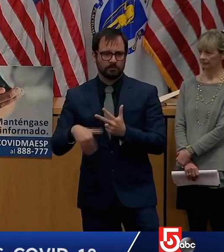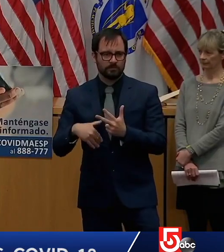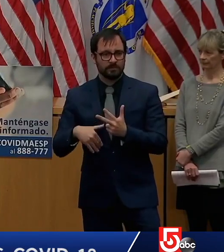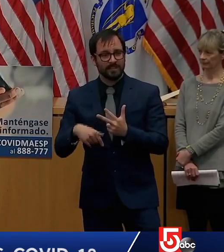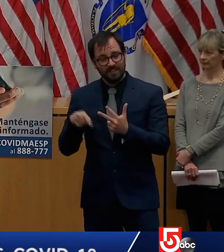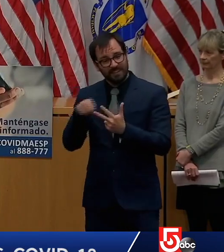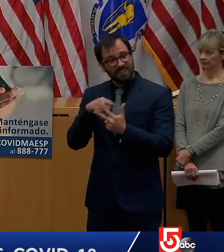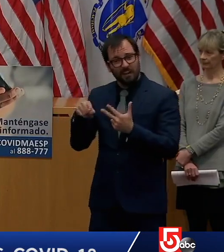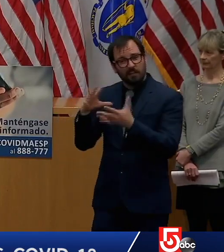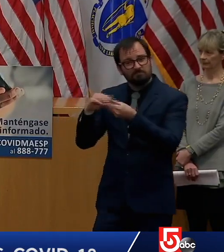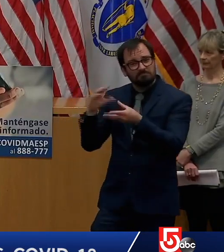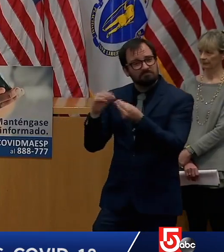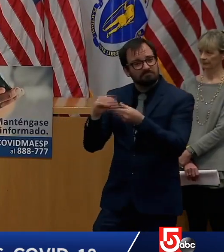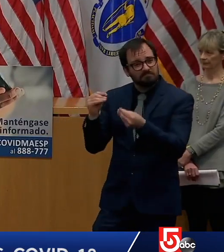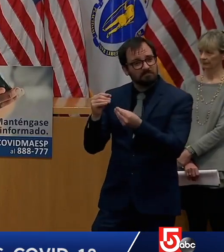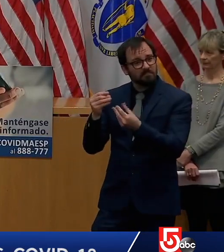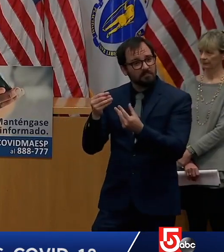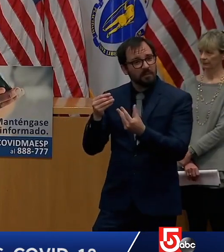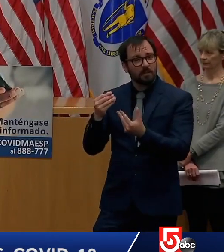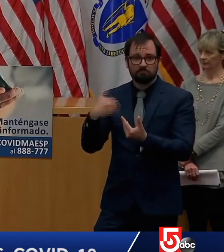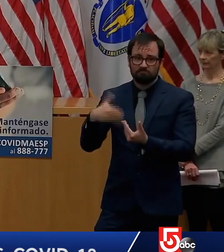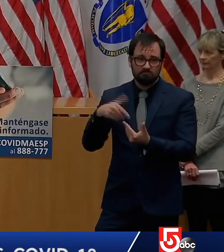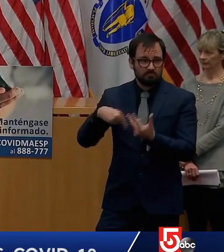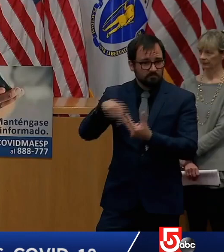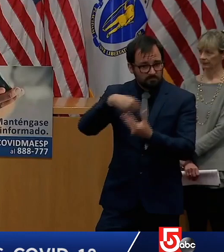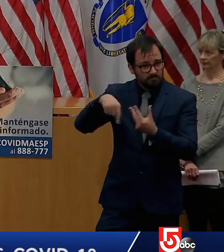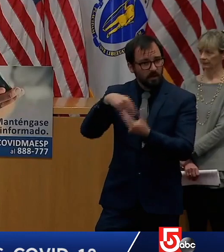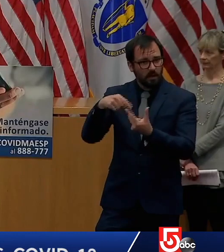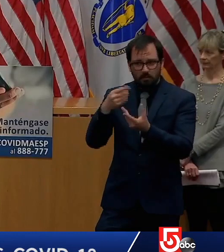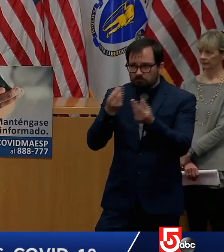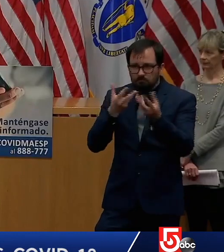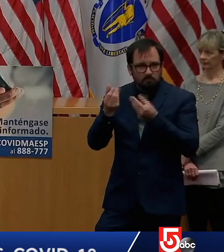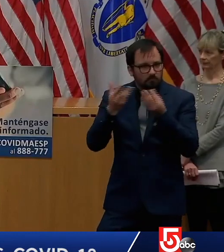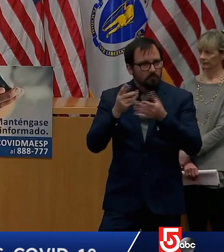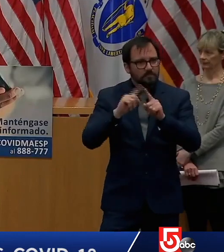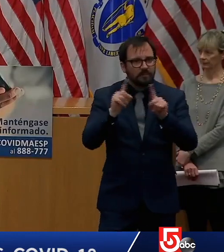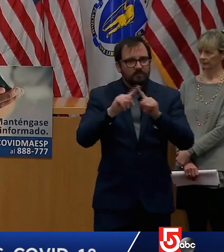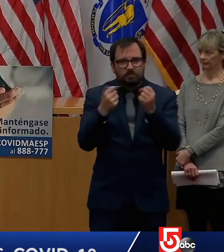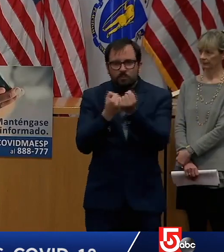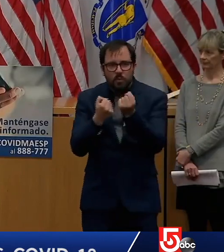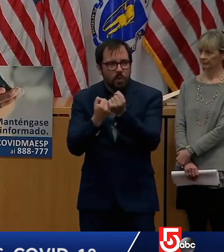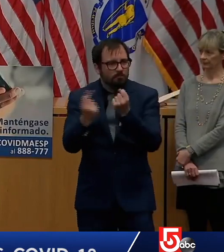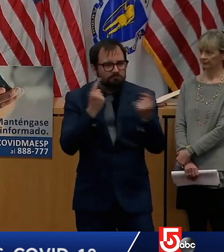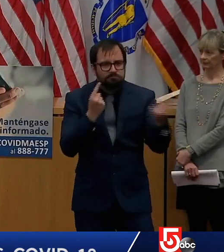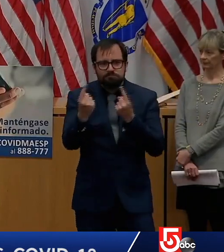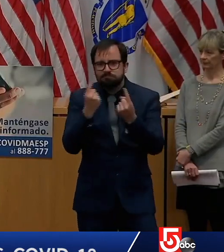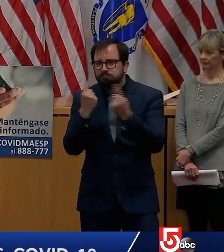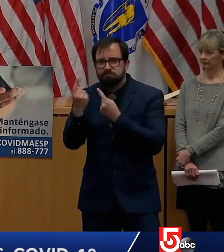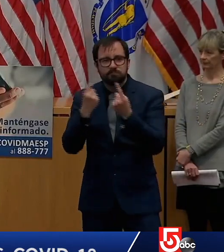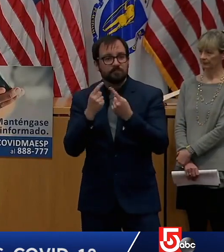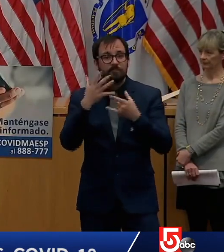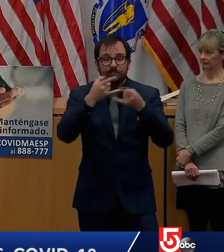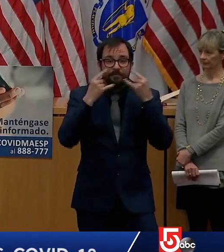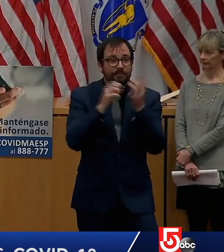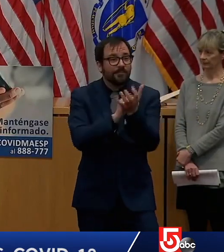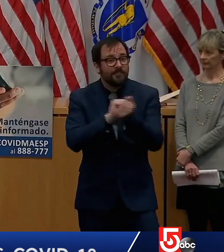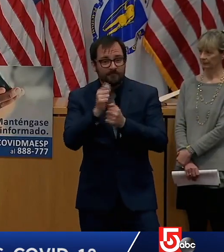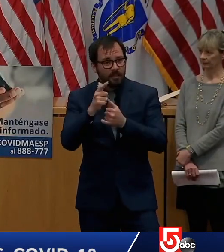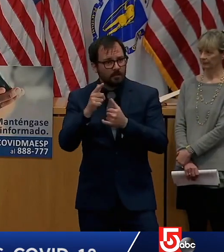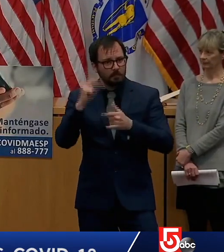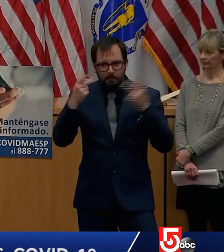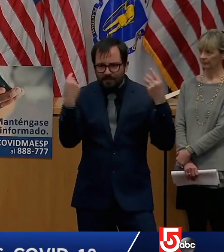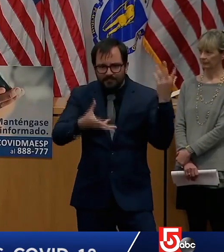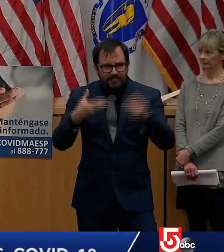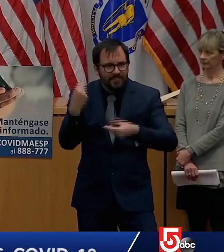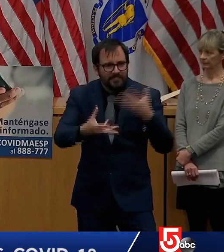protective gear for her husband so he can wear that when he goes out to get his cancer treatments strangers are giving her child their